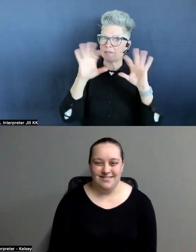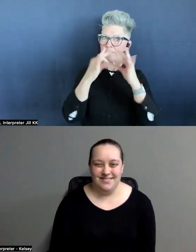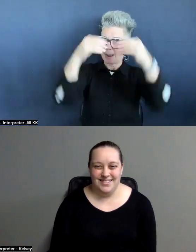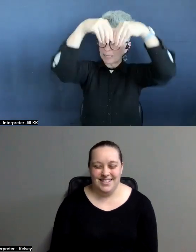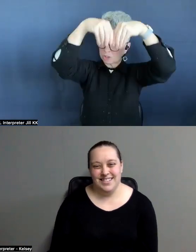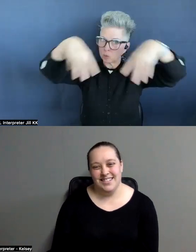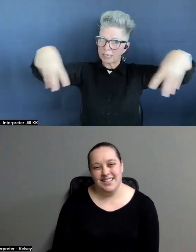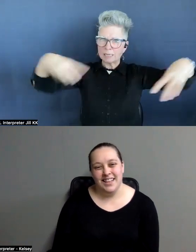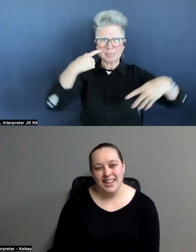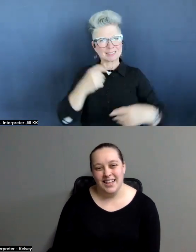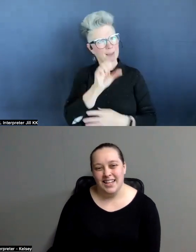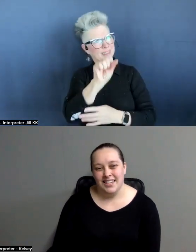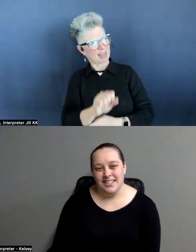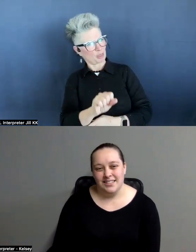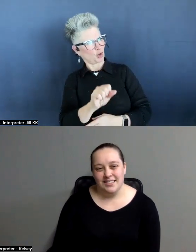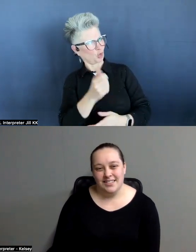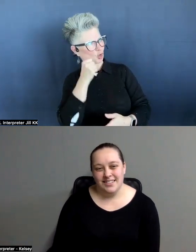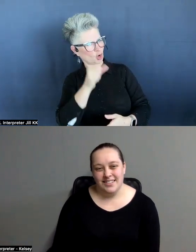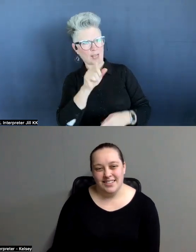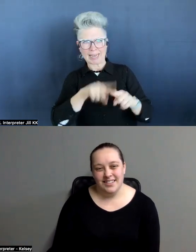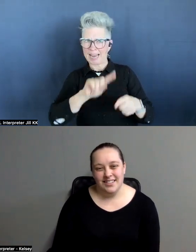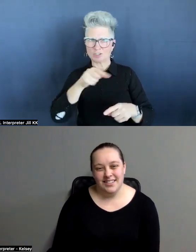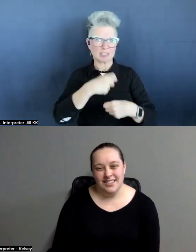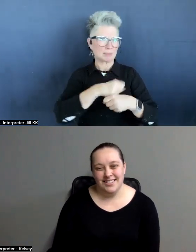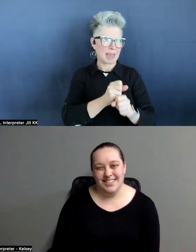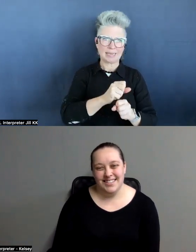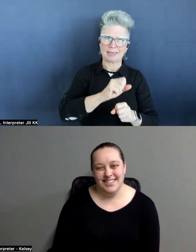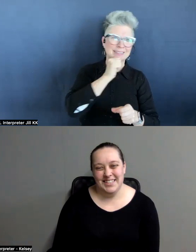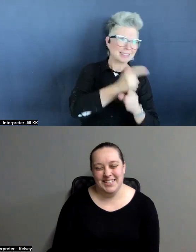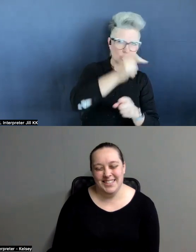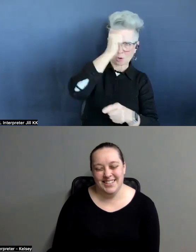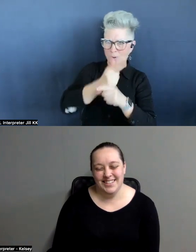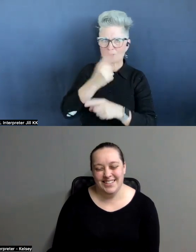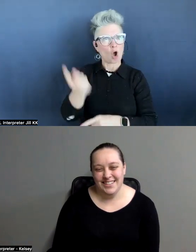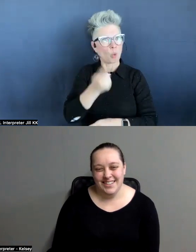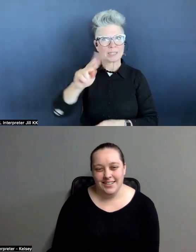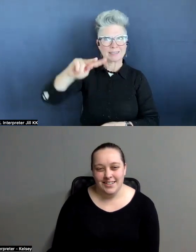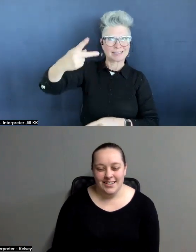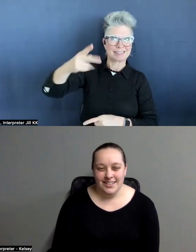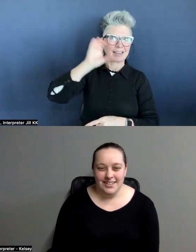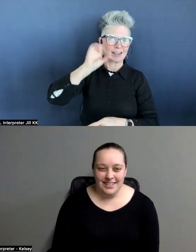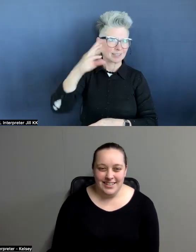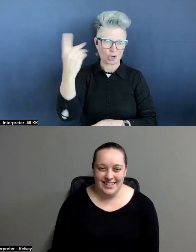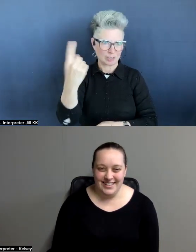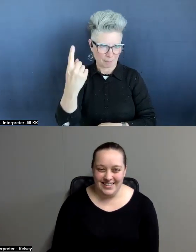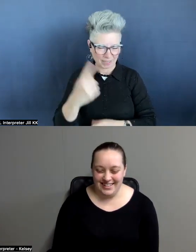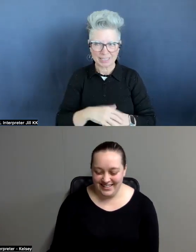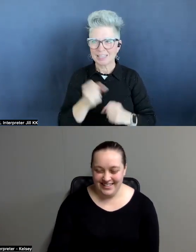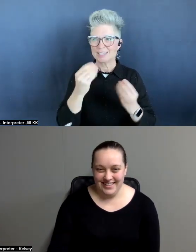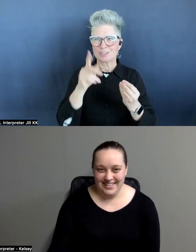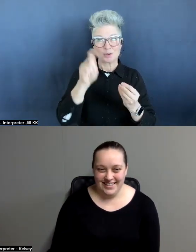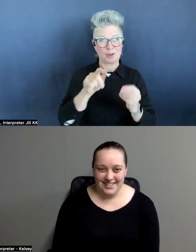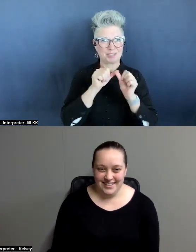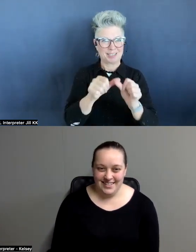you know, I'm Southern. I can't just make it a sister and a brother. It's always a second cousin or something, you know. And so I always have to keep track of that.